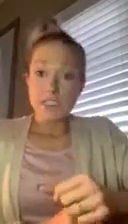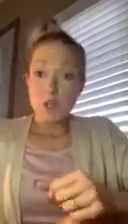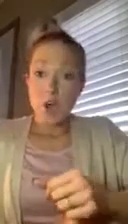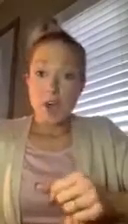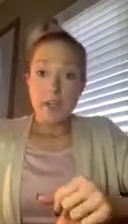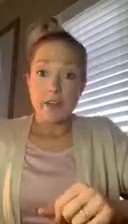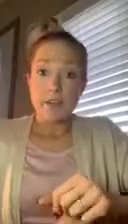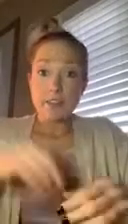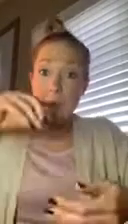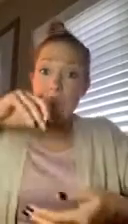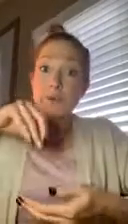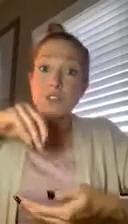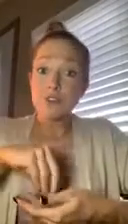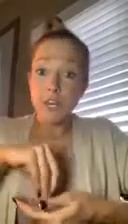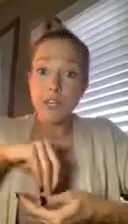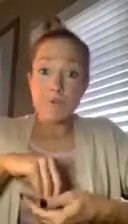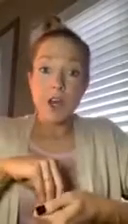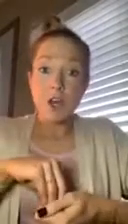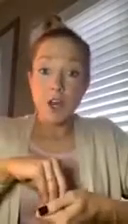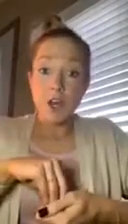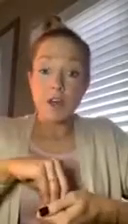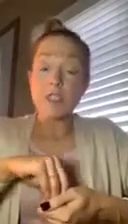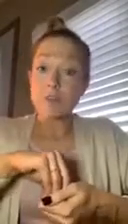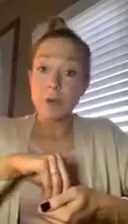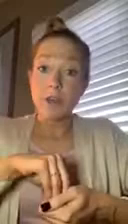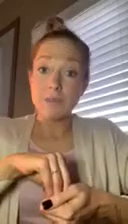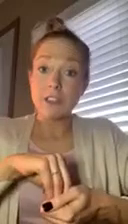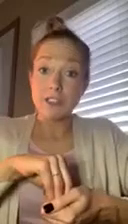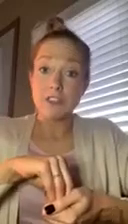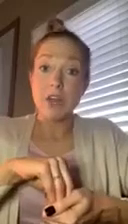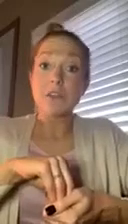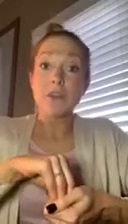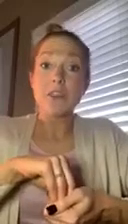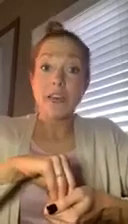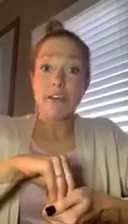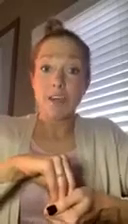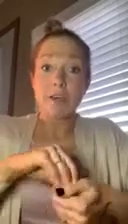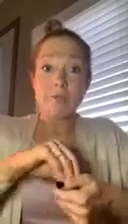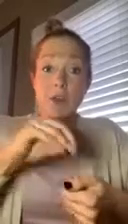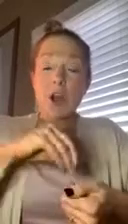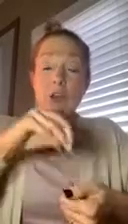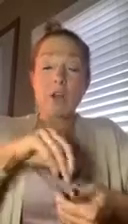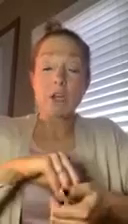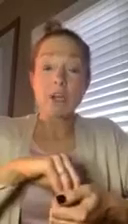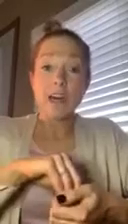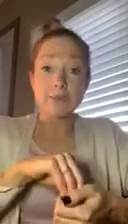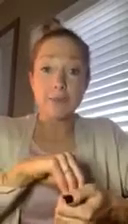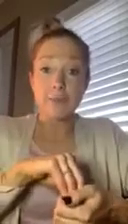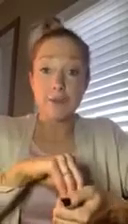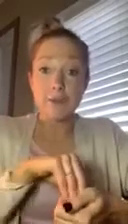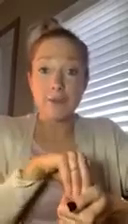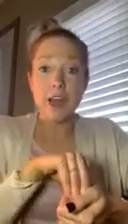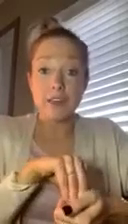on top of my drink in my car, because I was going to pick up my sister, and I was going to have him, or have her clasp it for me when we got there.